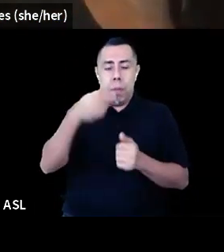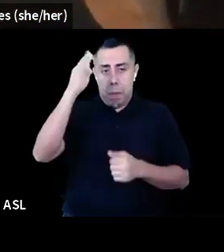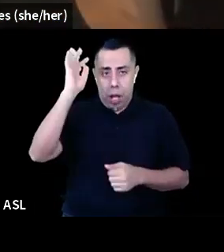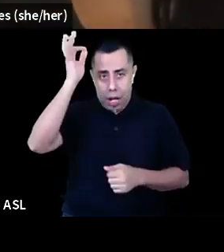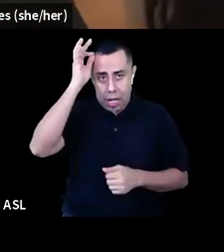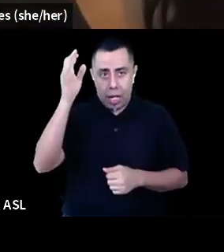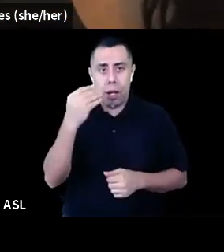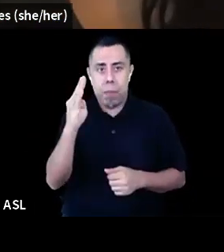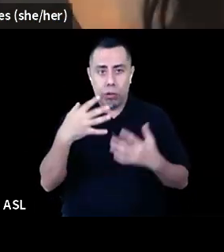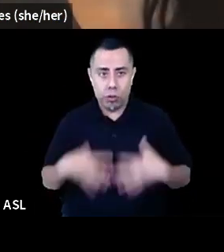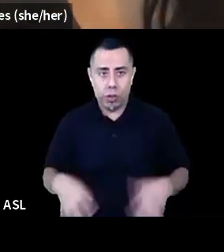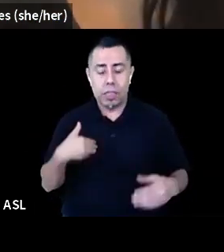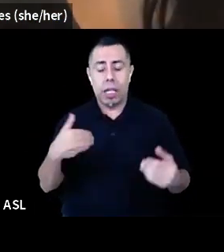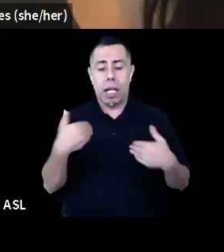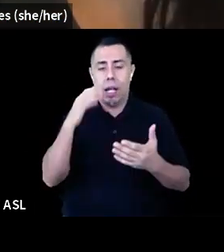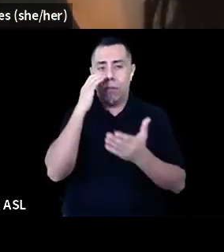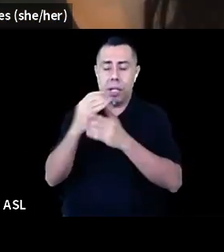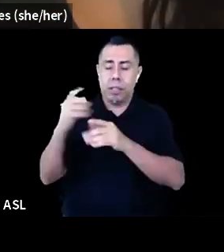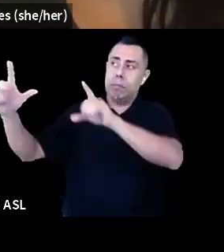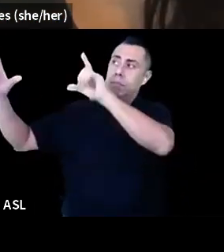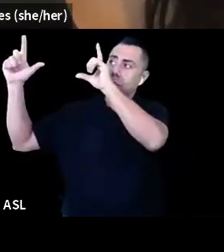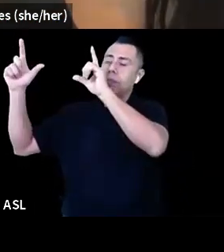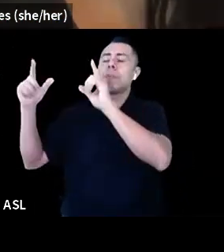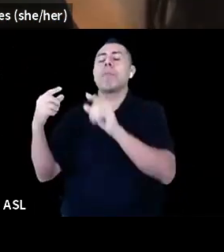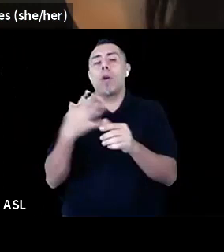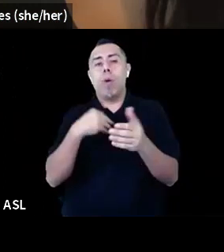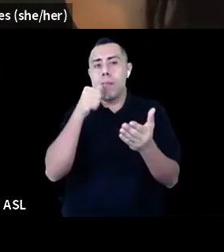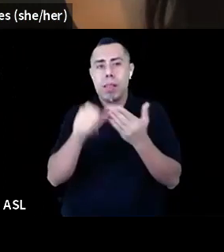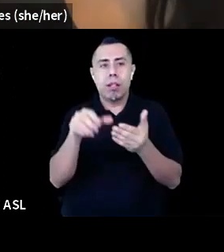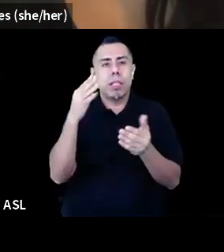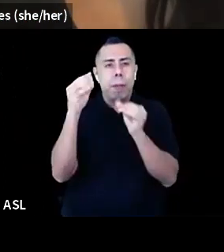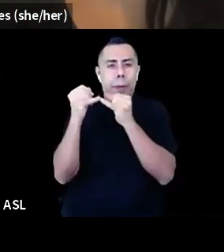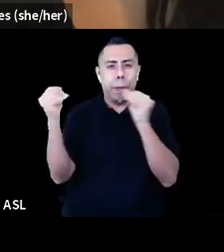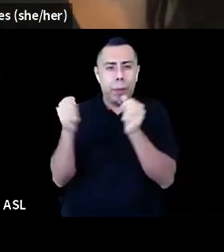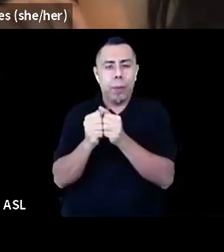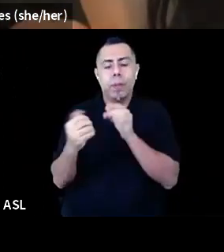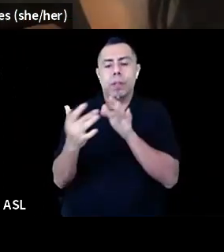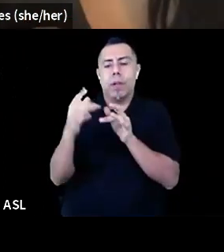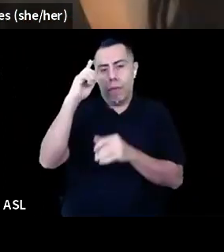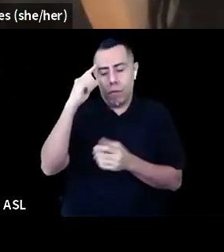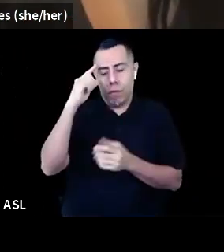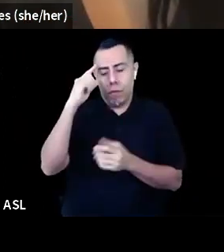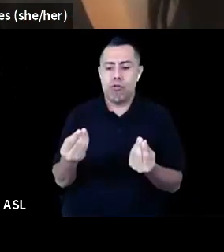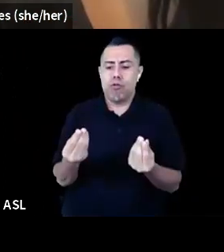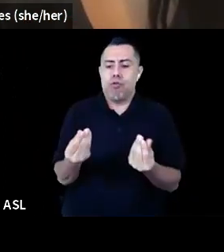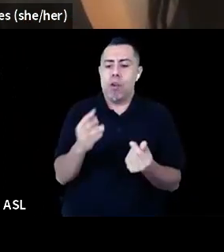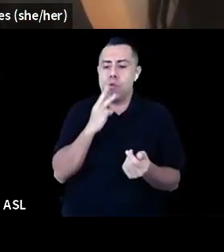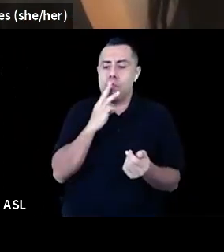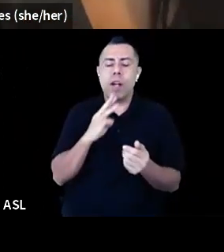right-hand corner with the Groundwater logo and contact information. At the moment, my access needs are being met. I am a design